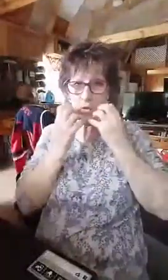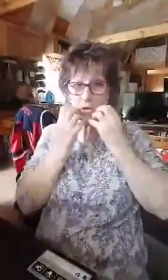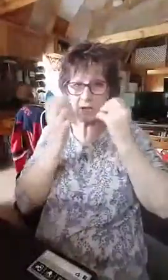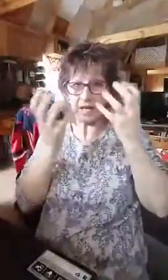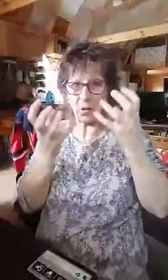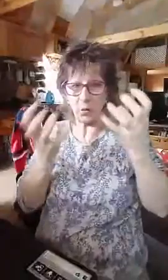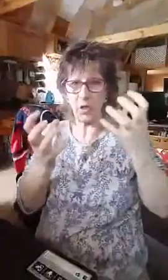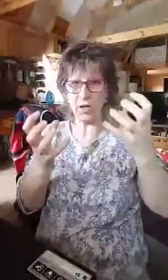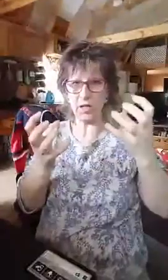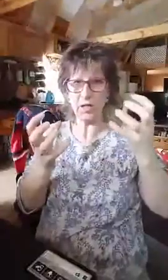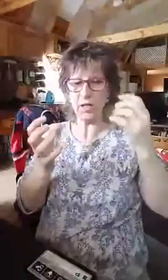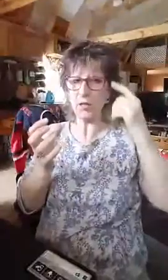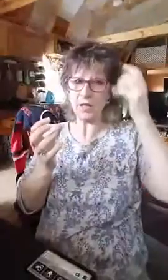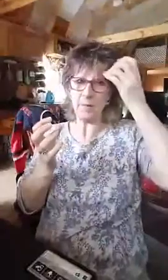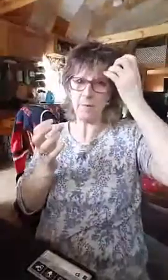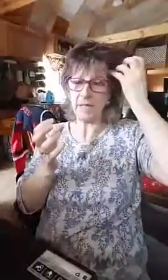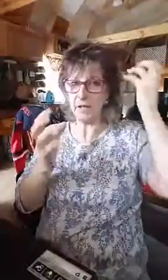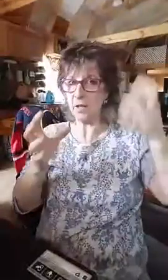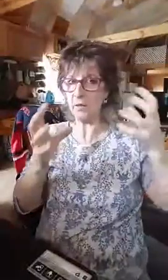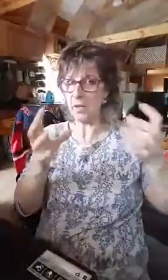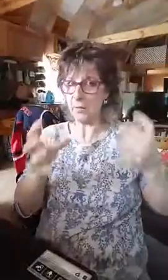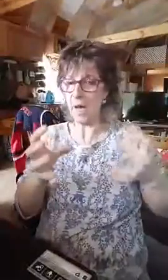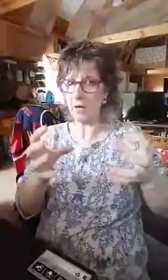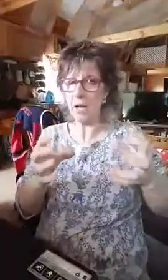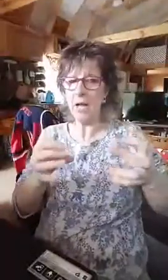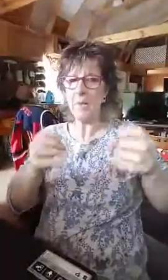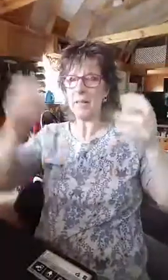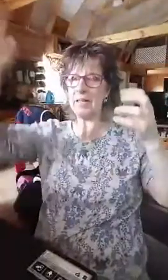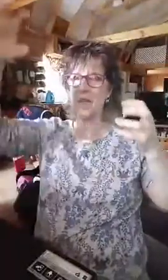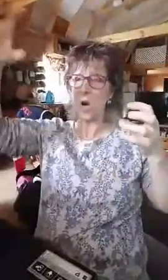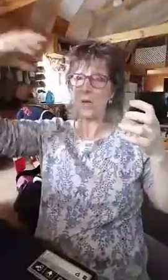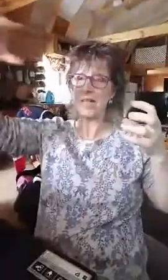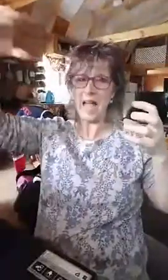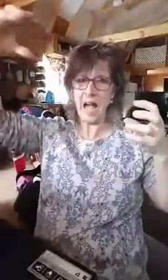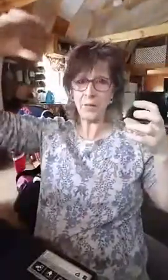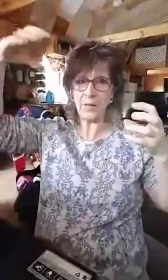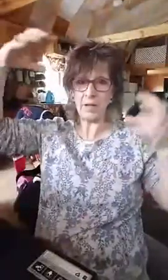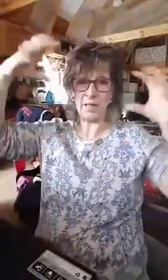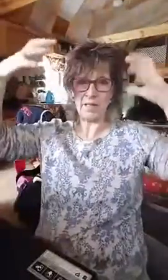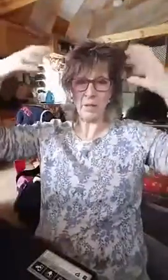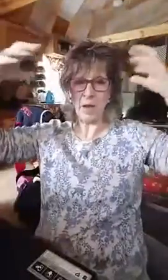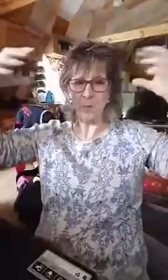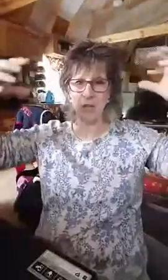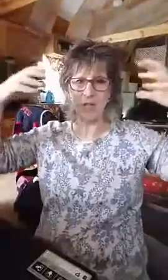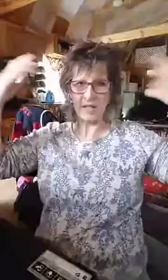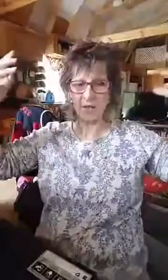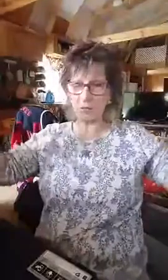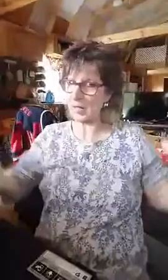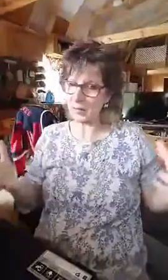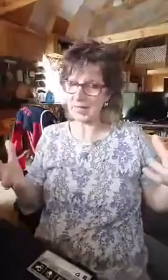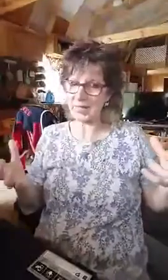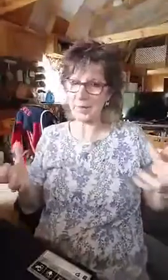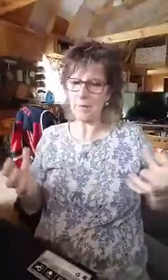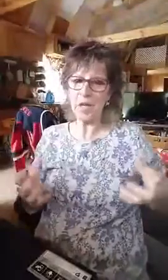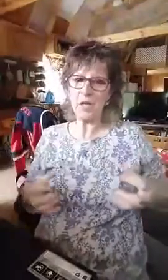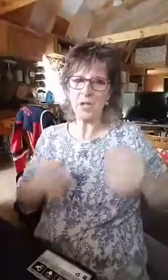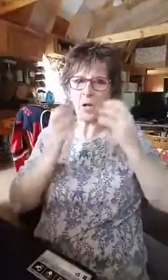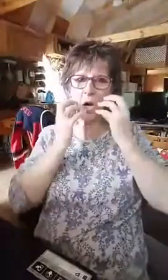Once you say a word, you can make it null and void of power, but it's always out there. It's a vibration. It's a frequency. So our